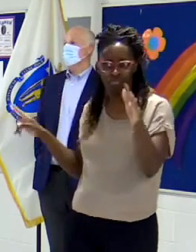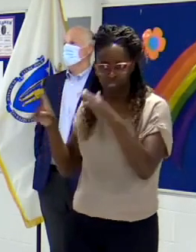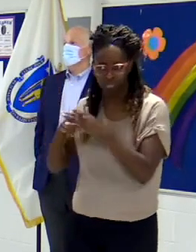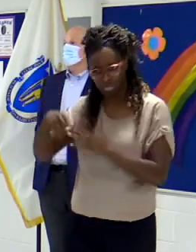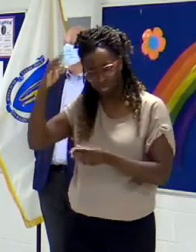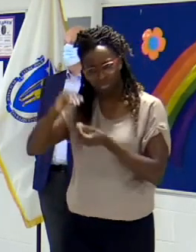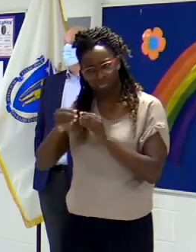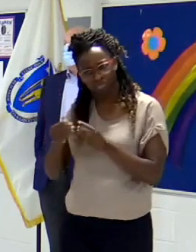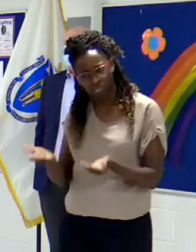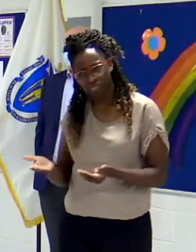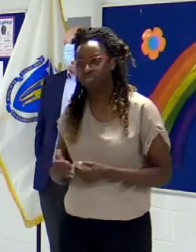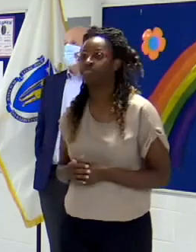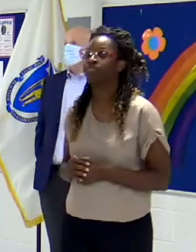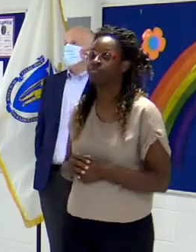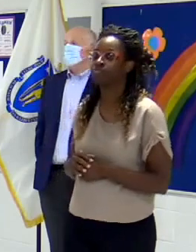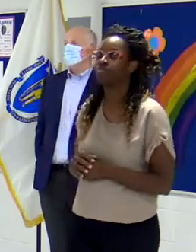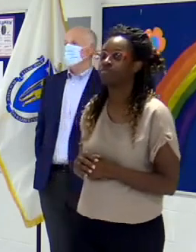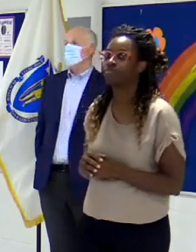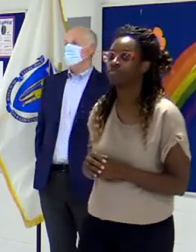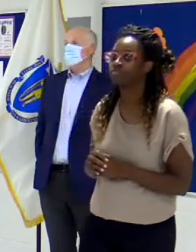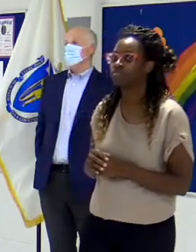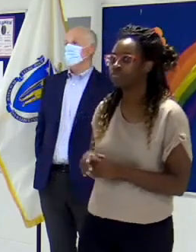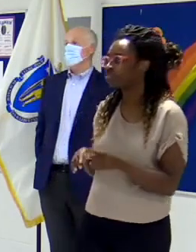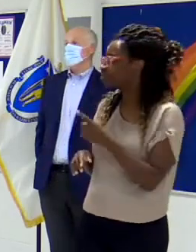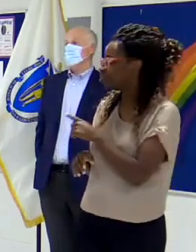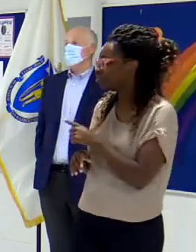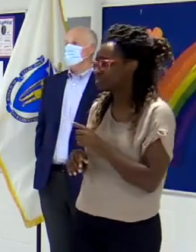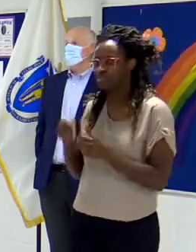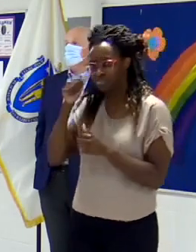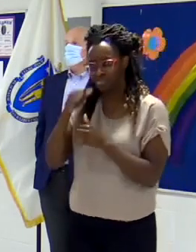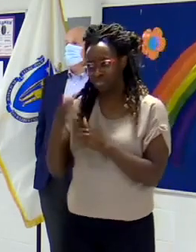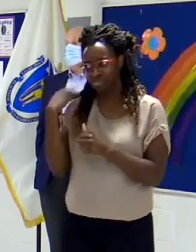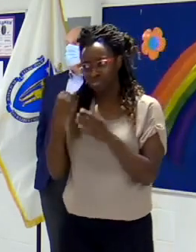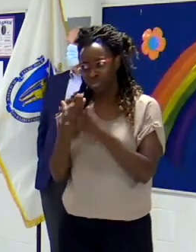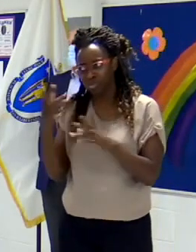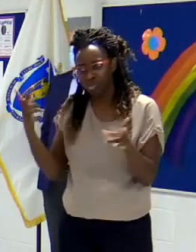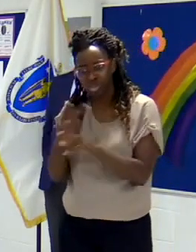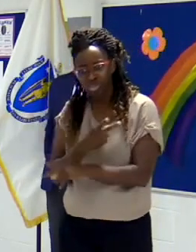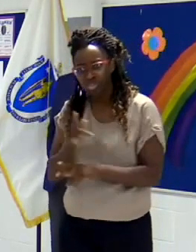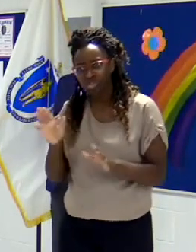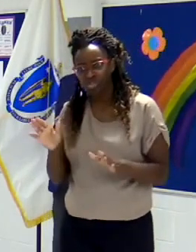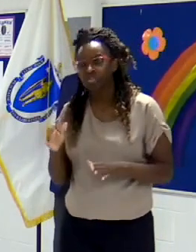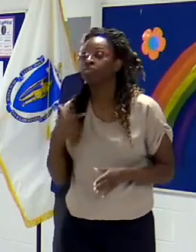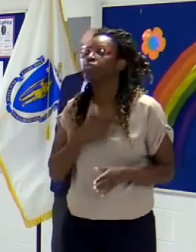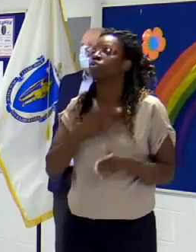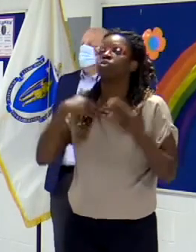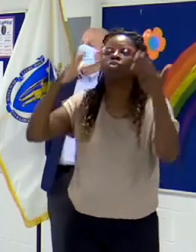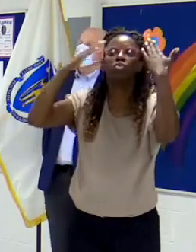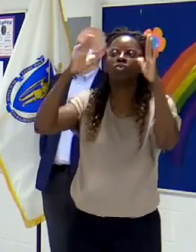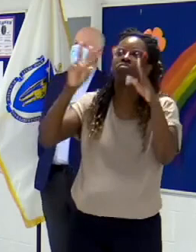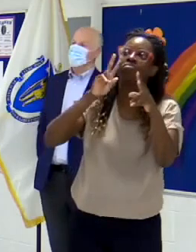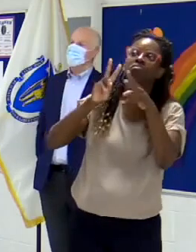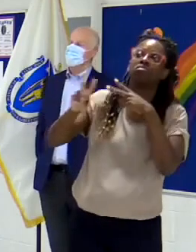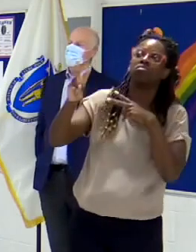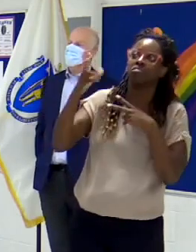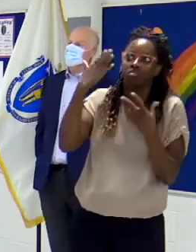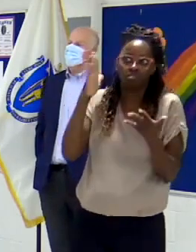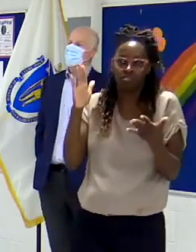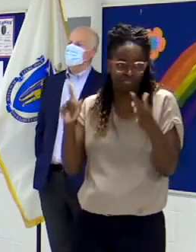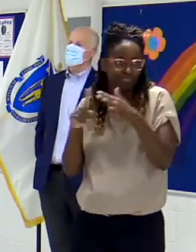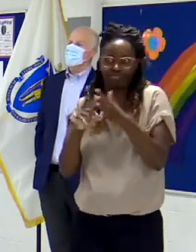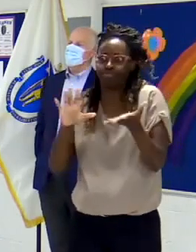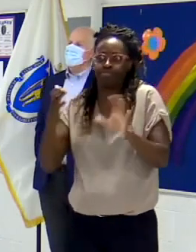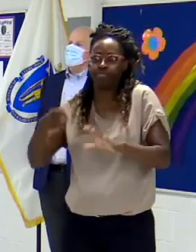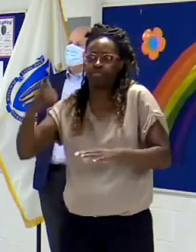territory we were at in the spring. Nowhere near it. Nowhere. Um, we are definitely dealing with a surge that we talked about